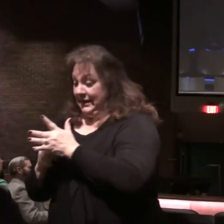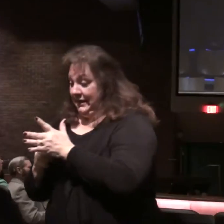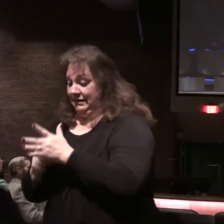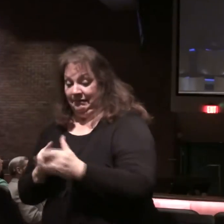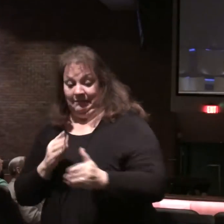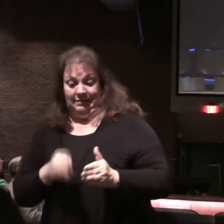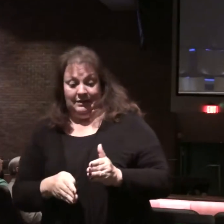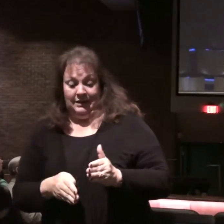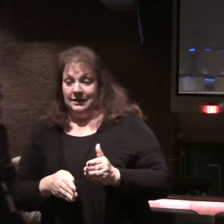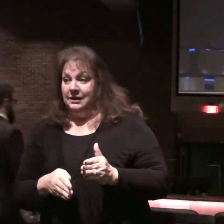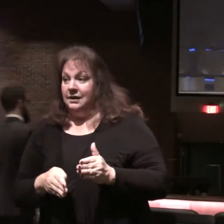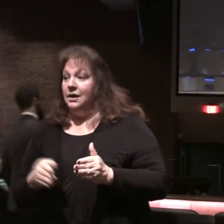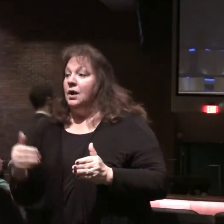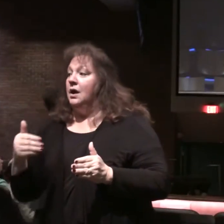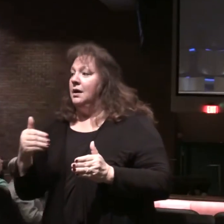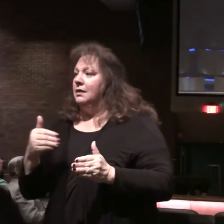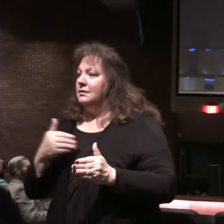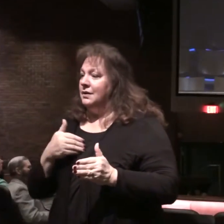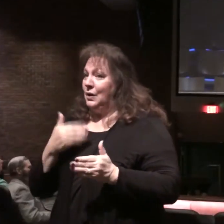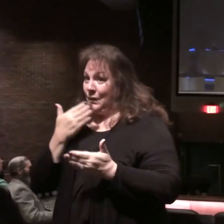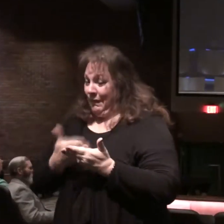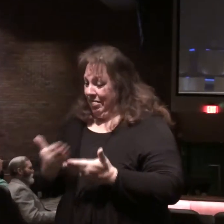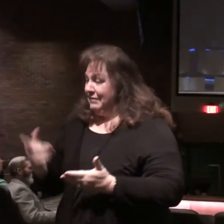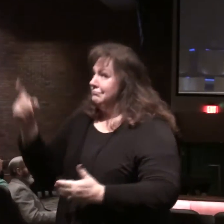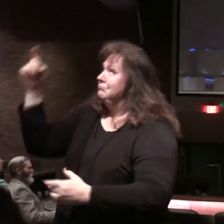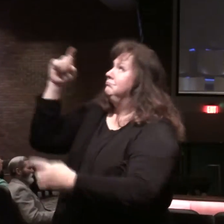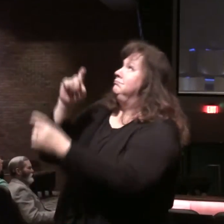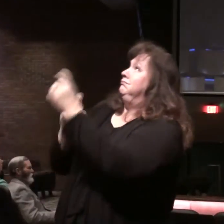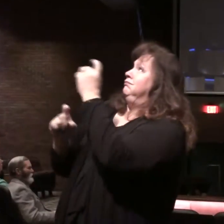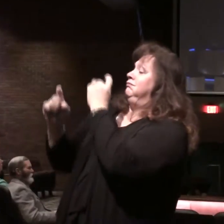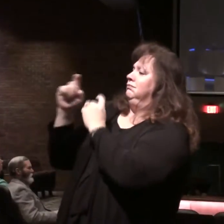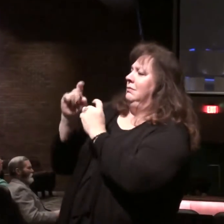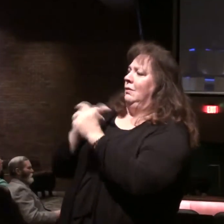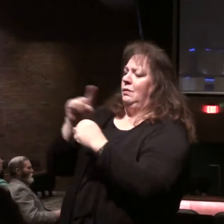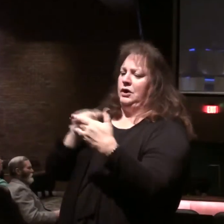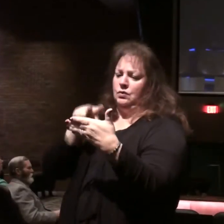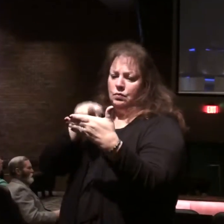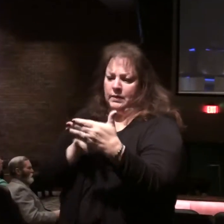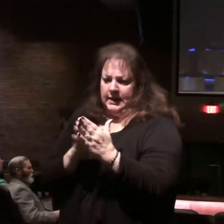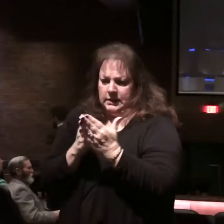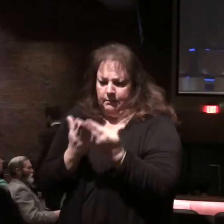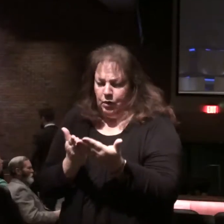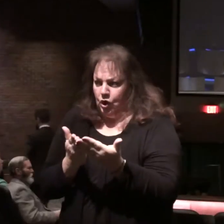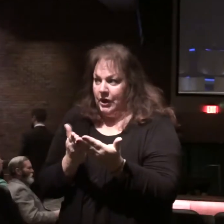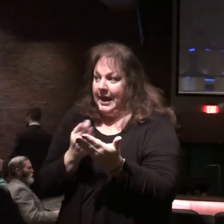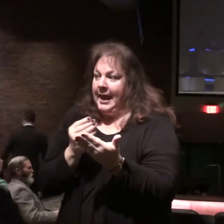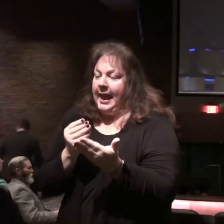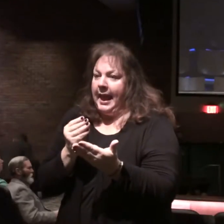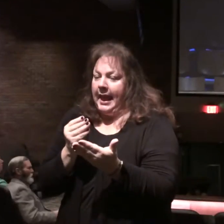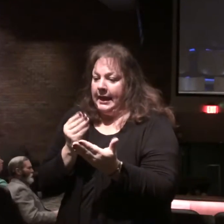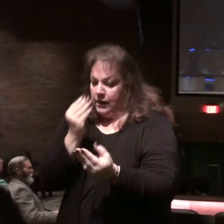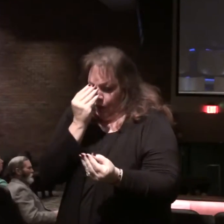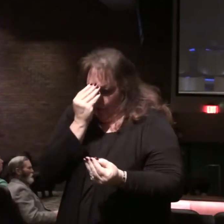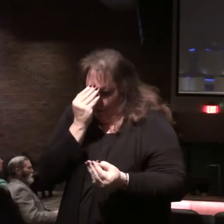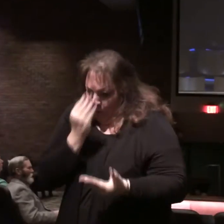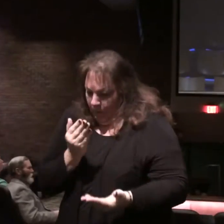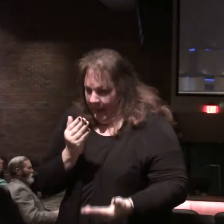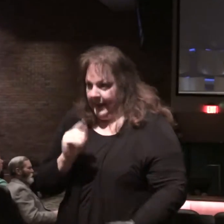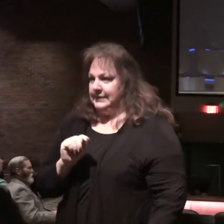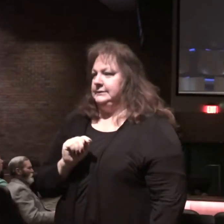end. There is blessing upon those who read this book and heed it.